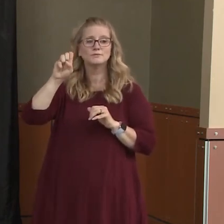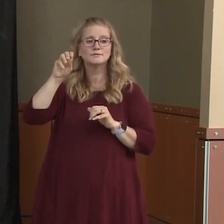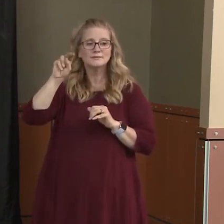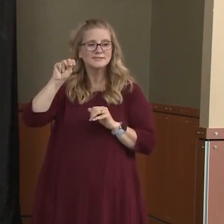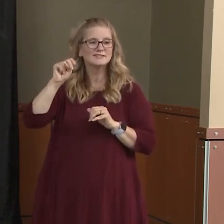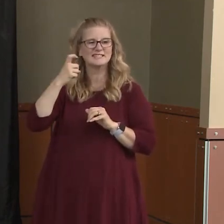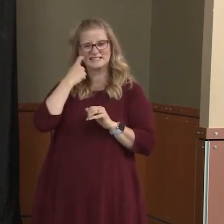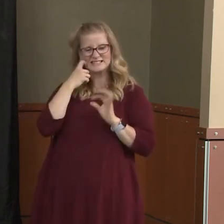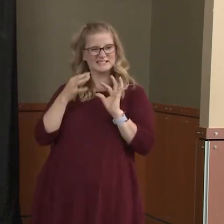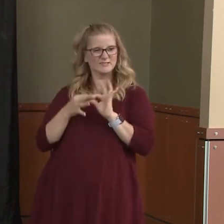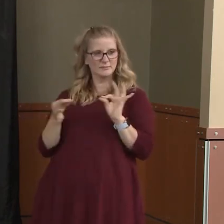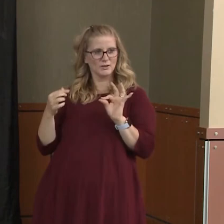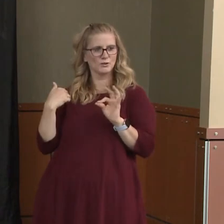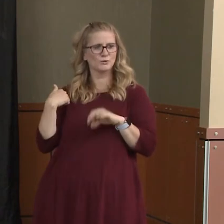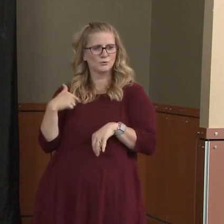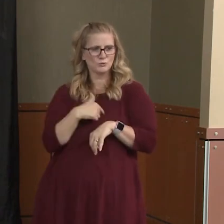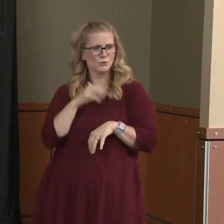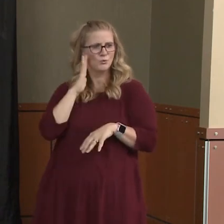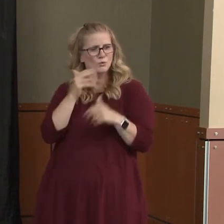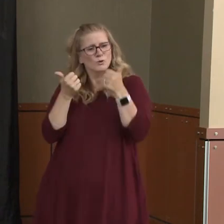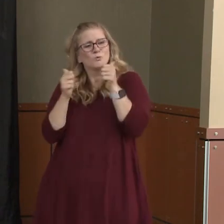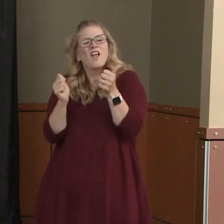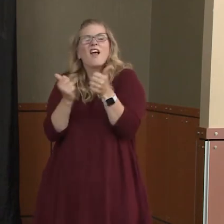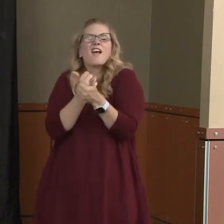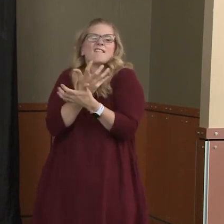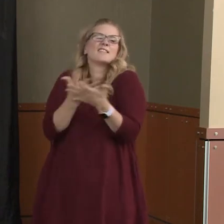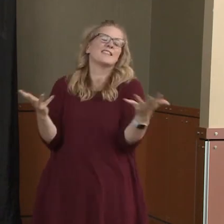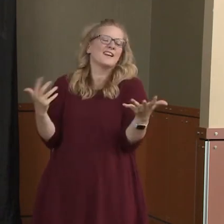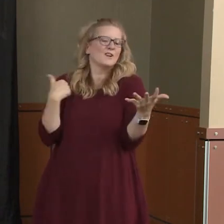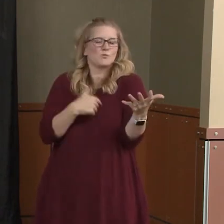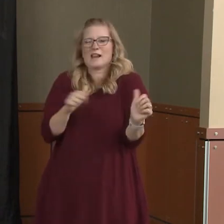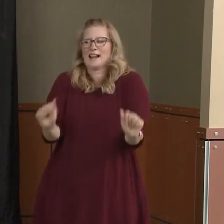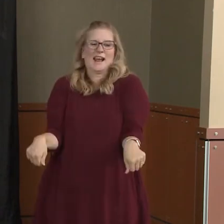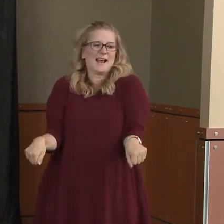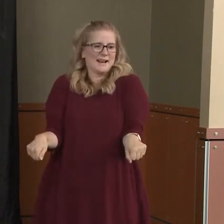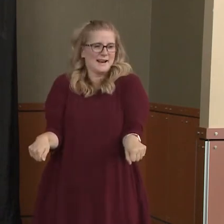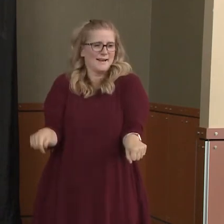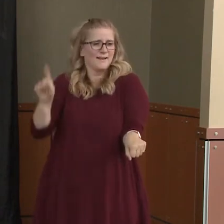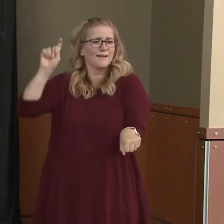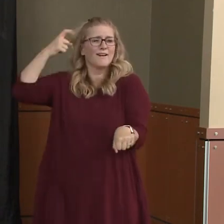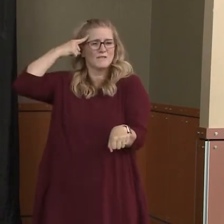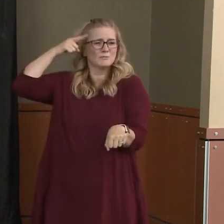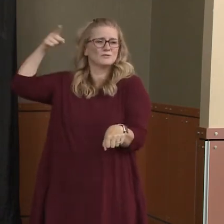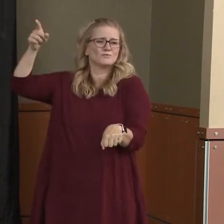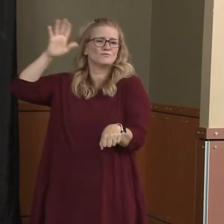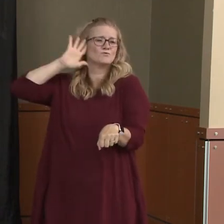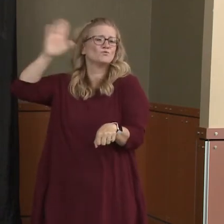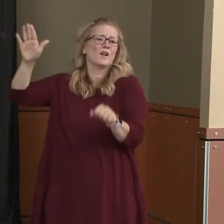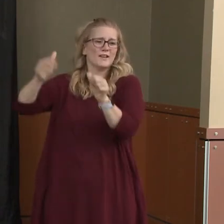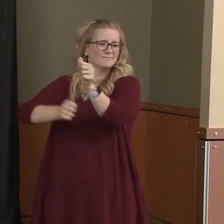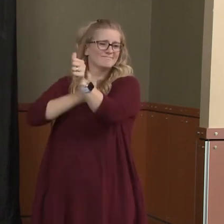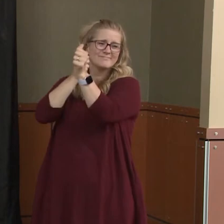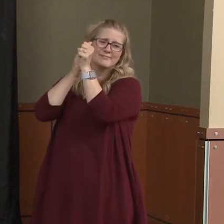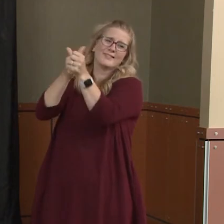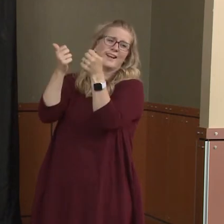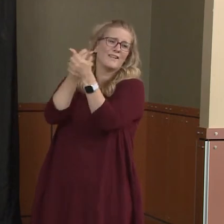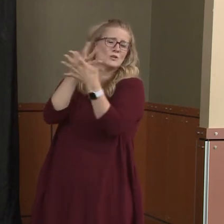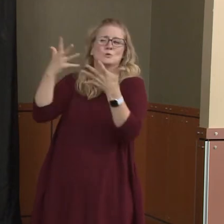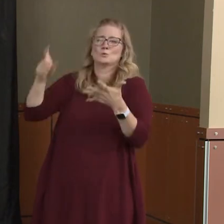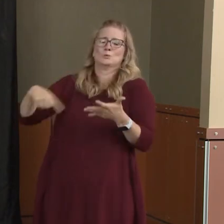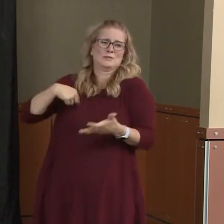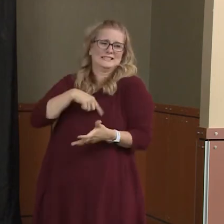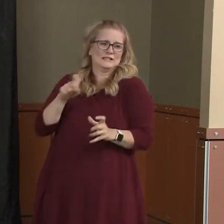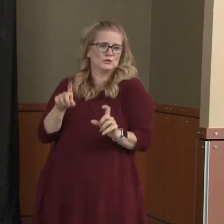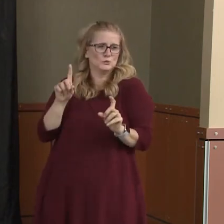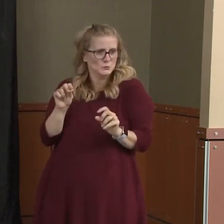put the Governor, hold him to what he says that he's supposed to do for us. And there's one major tool, and